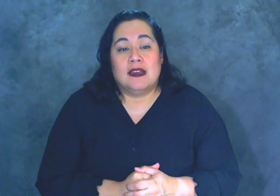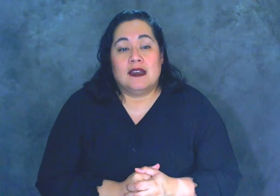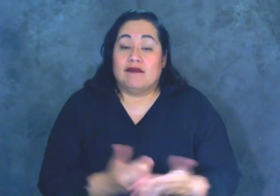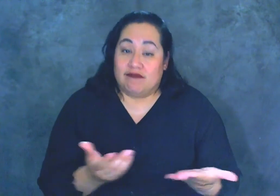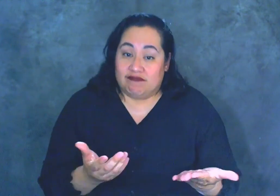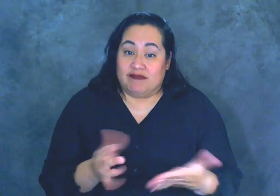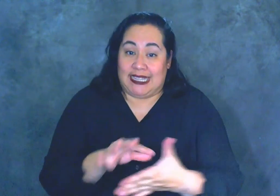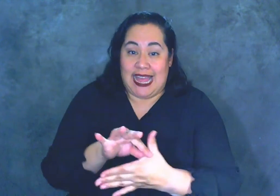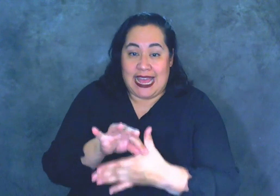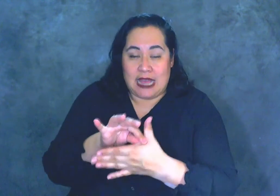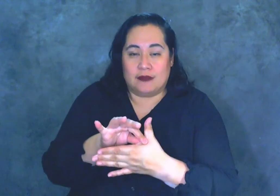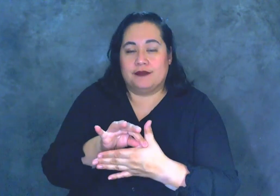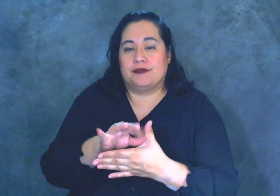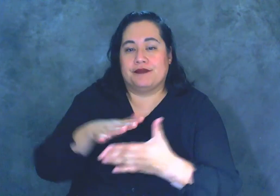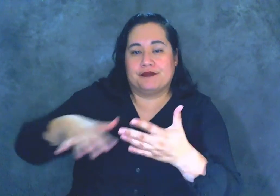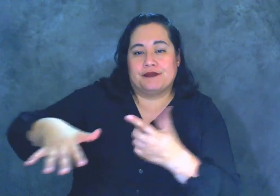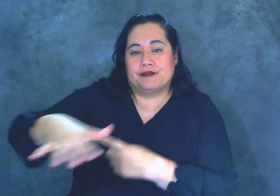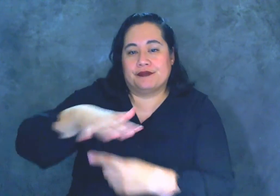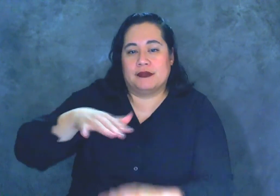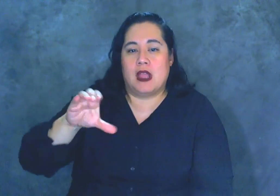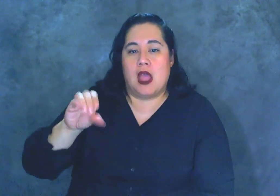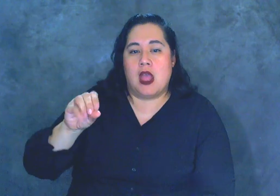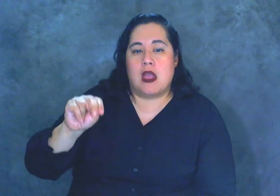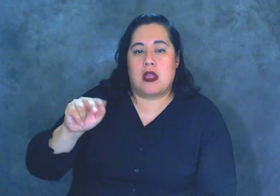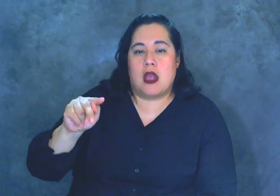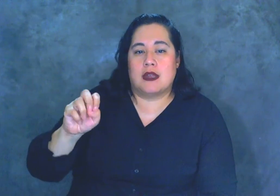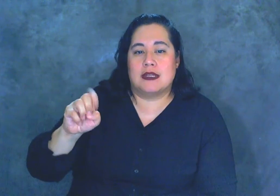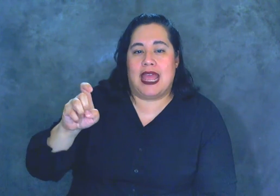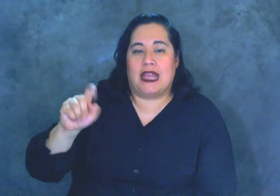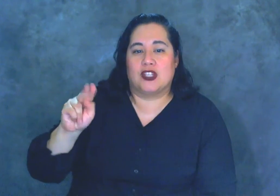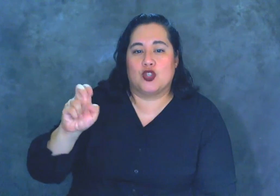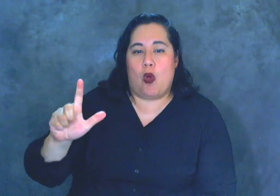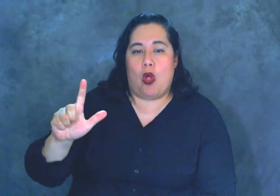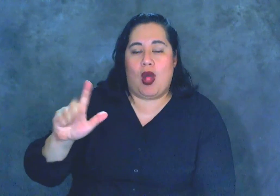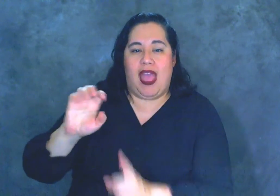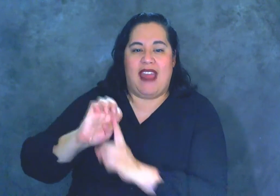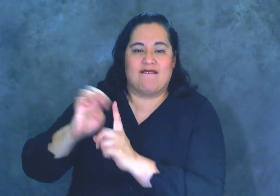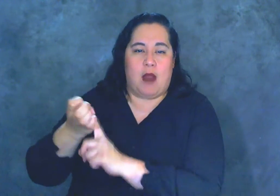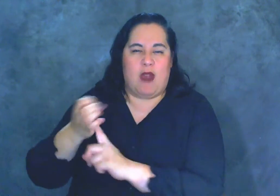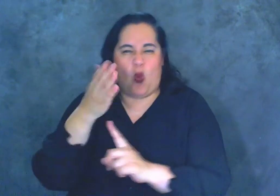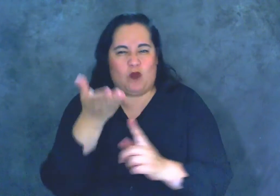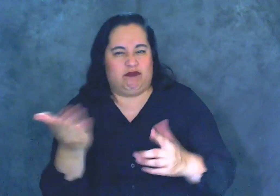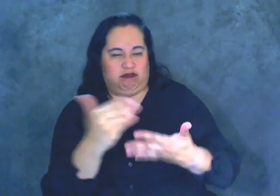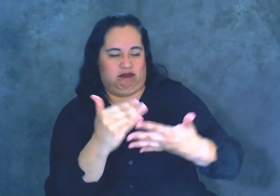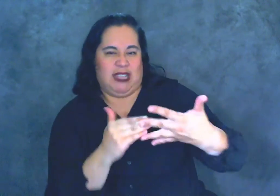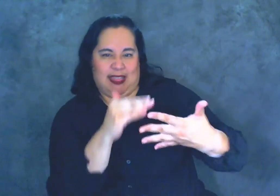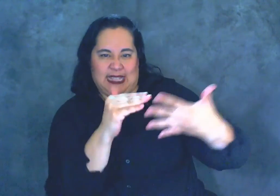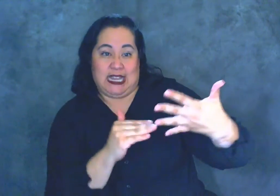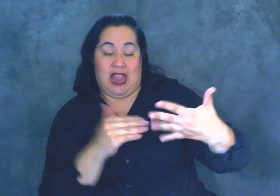contextual environment. And that is these items listed, which is the physical location, the status of the